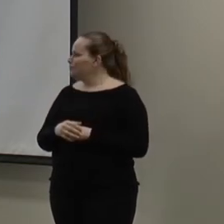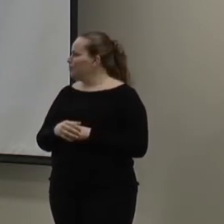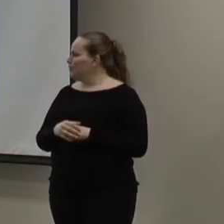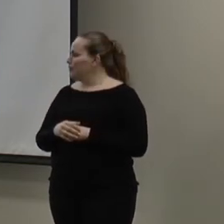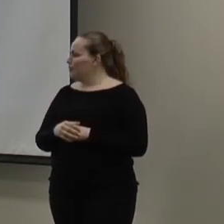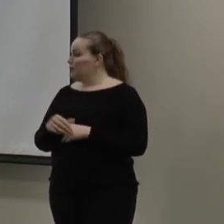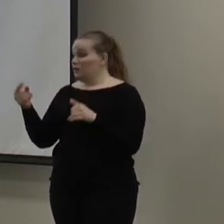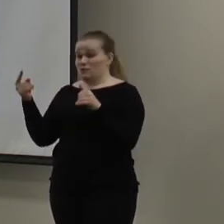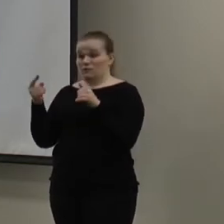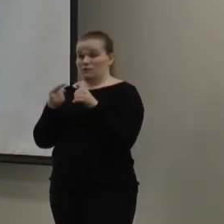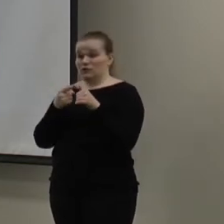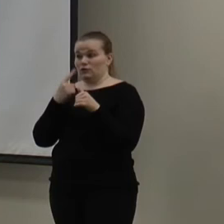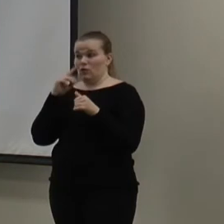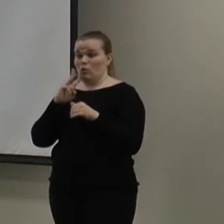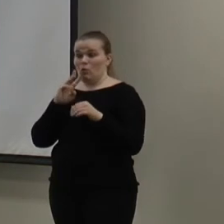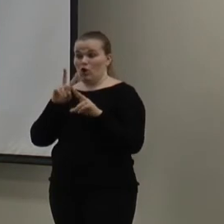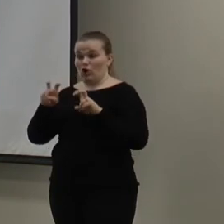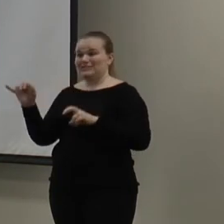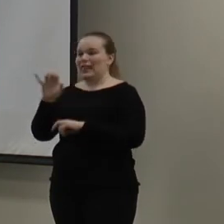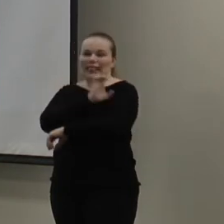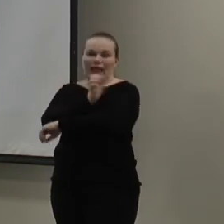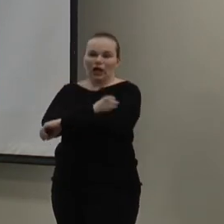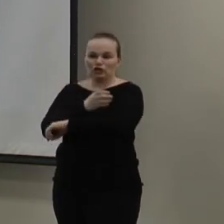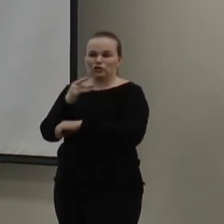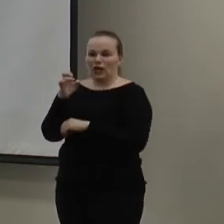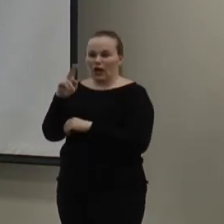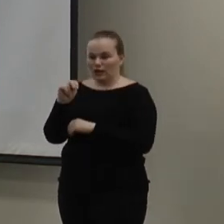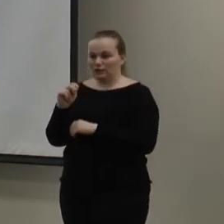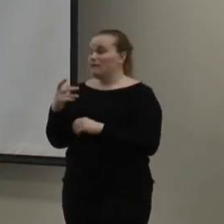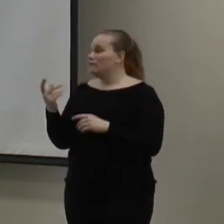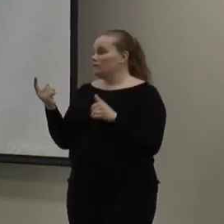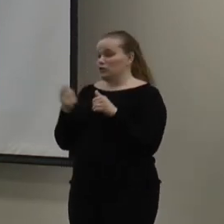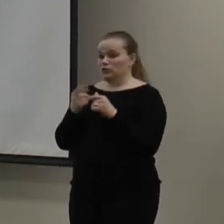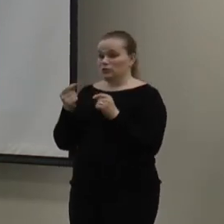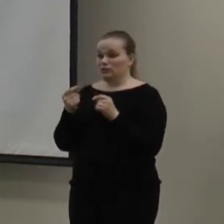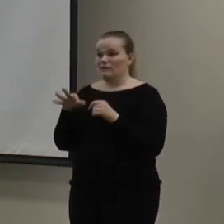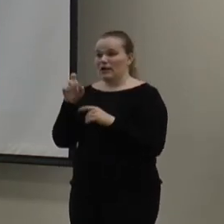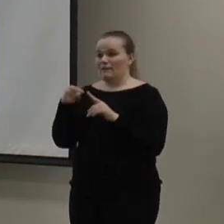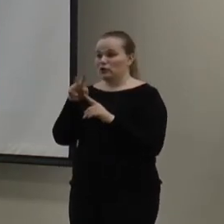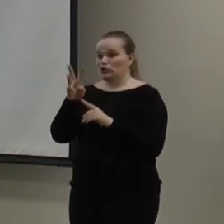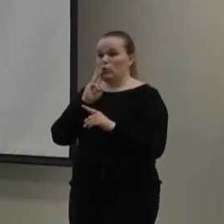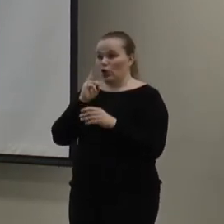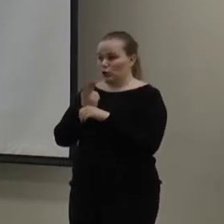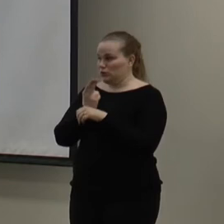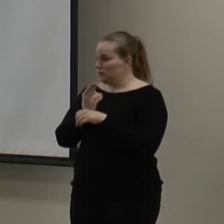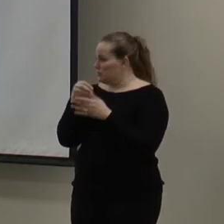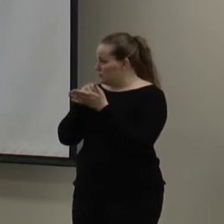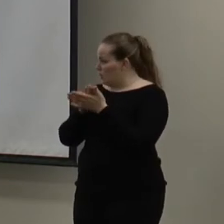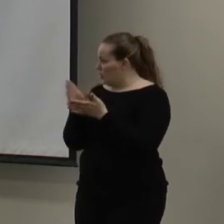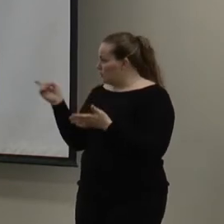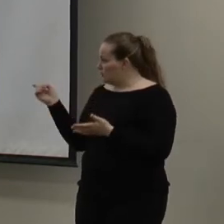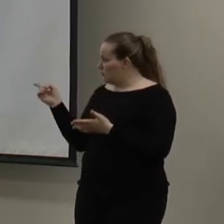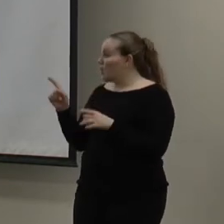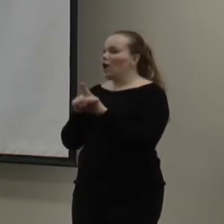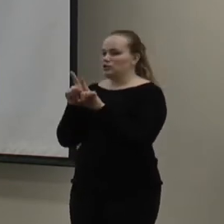So, the first step of the water audit is a lot like the energy audit first step. You're going to find out about your water usage and put it on here. We